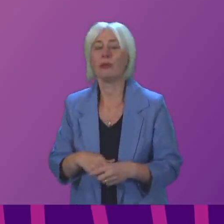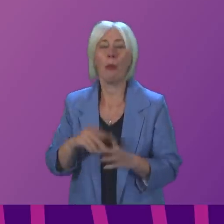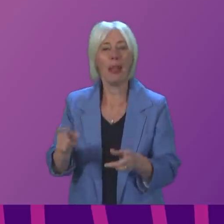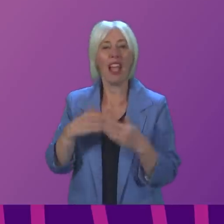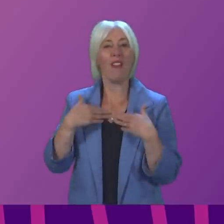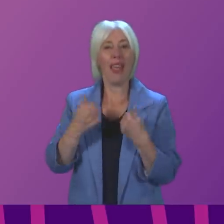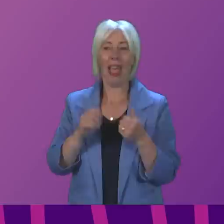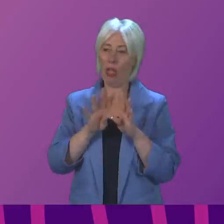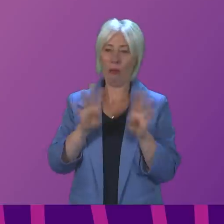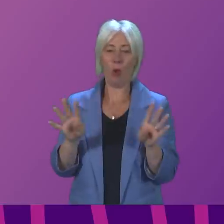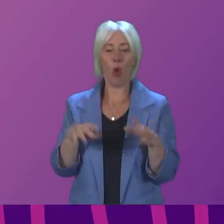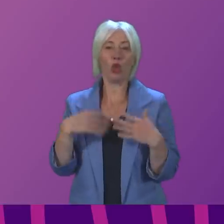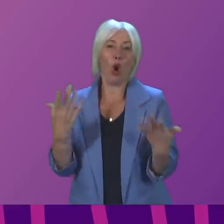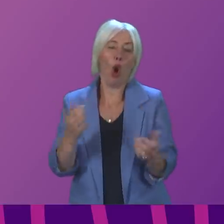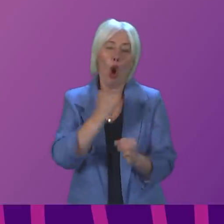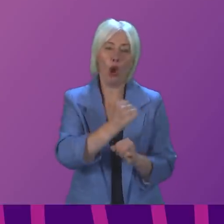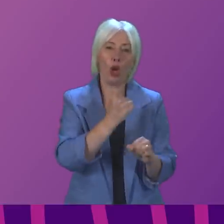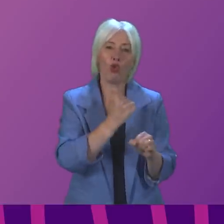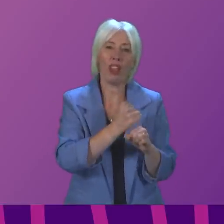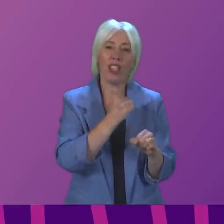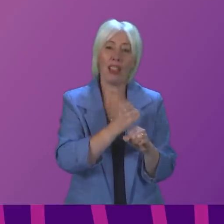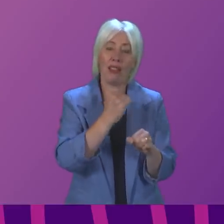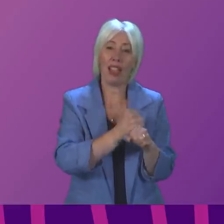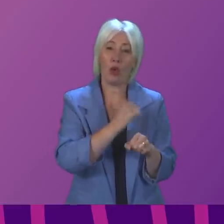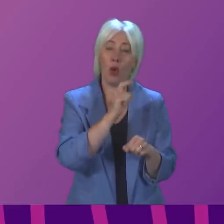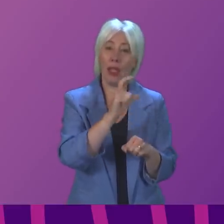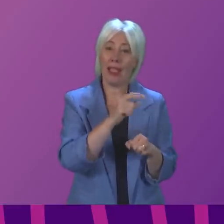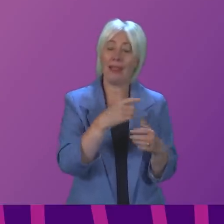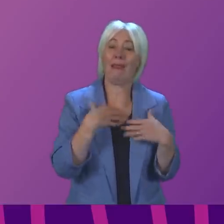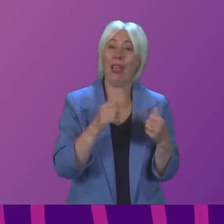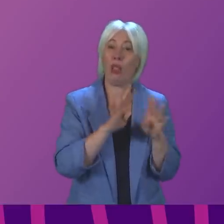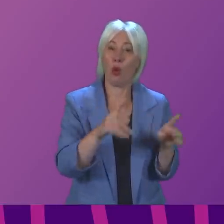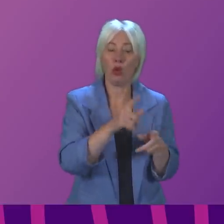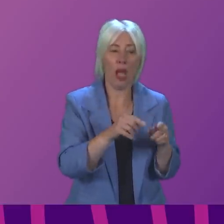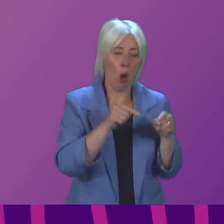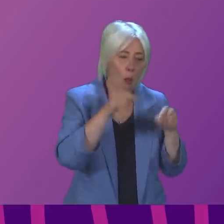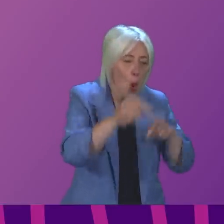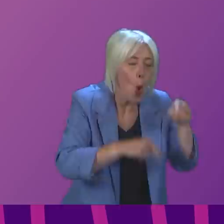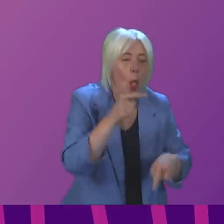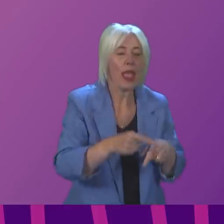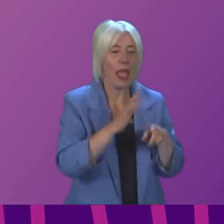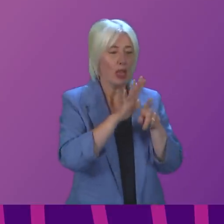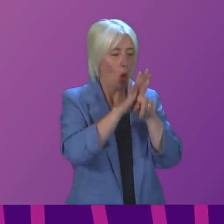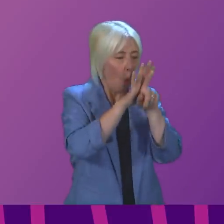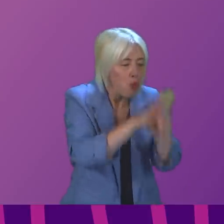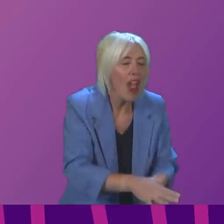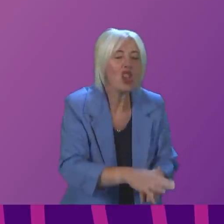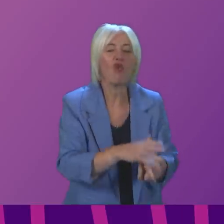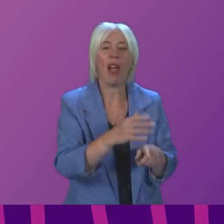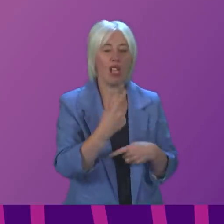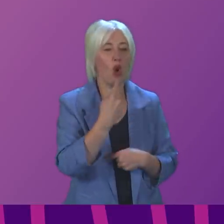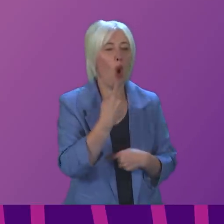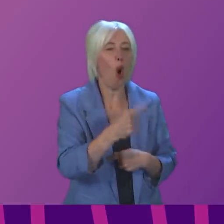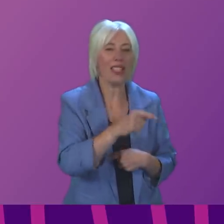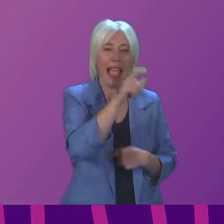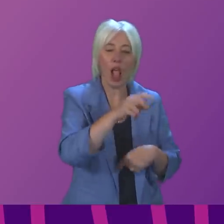or in this case, Greta Glasgow and Clyde Health Board, is pressurising or bullying or telling clinicians not to